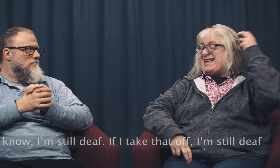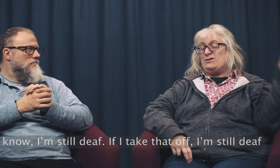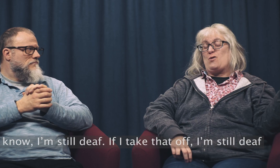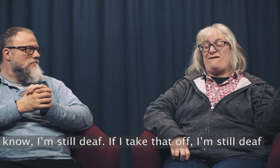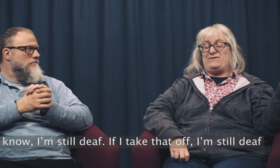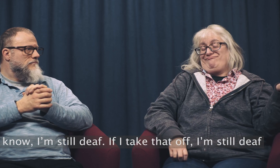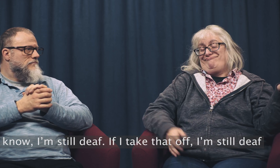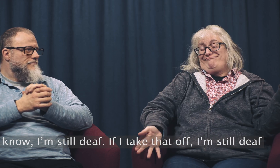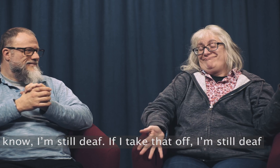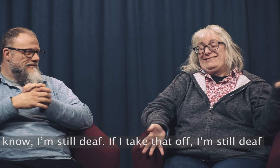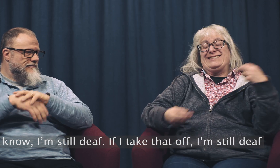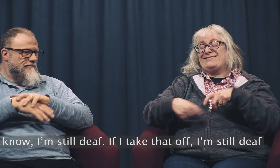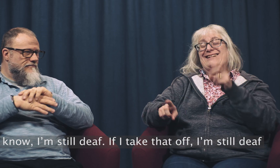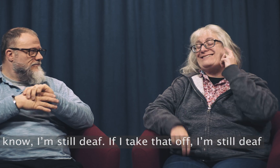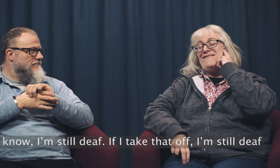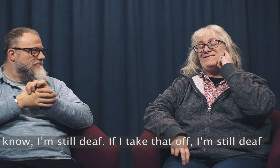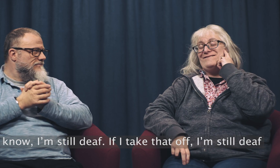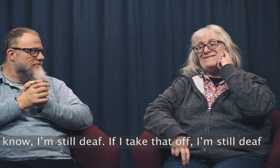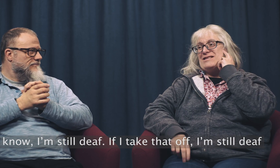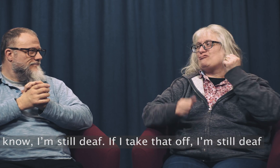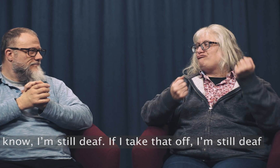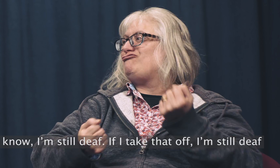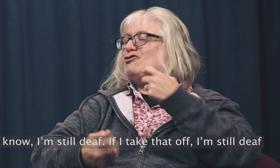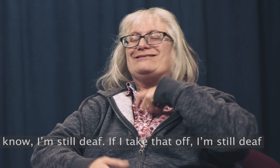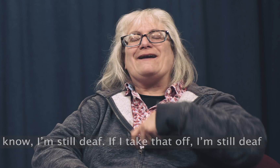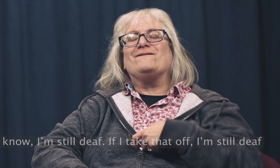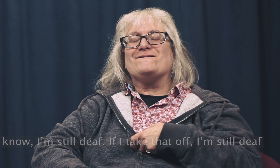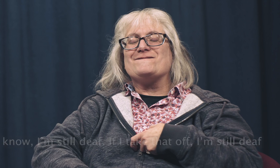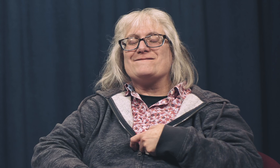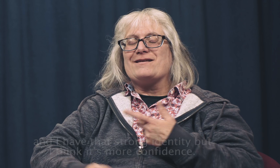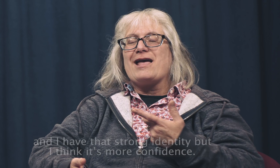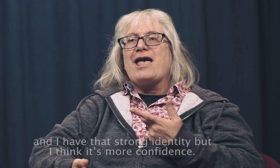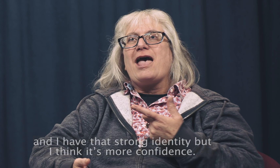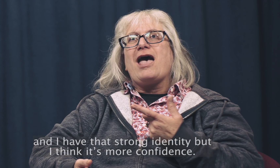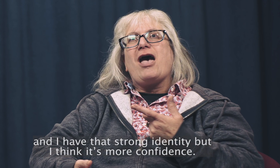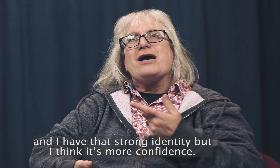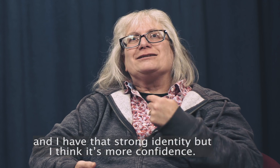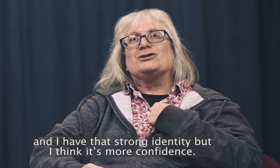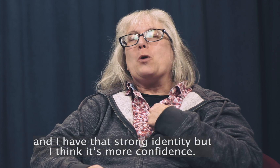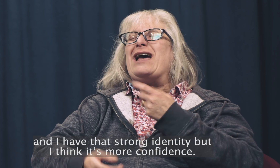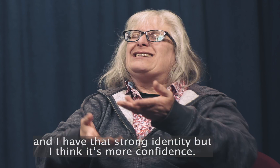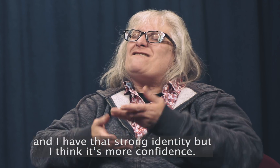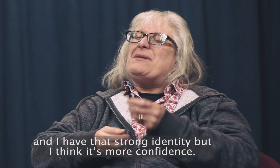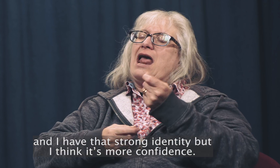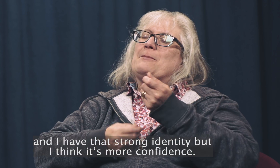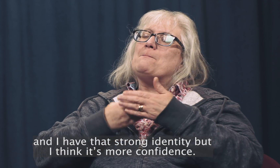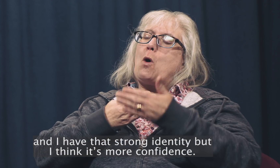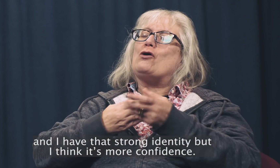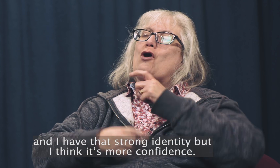I'm still deaf if I take that off I'm still deaf and I have that strong identity but I think